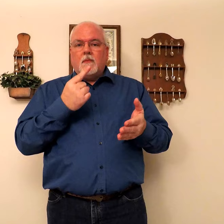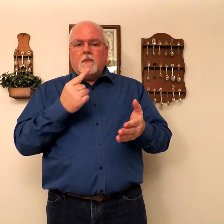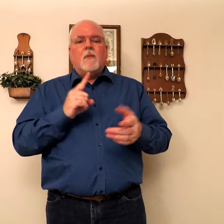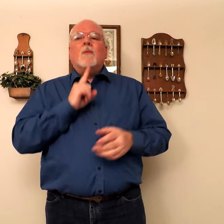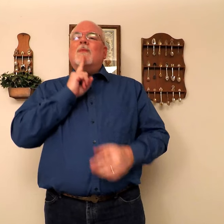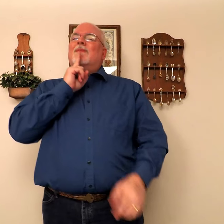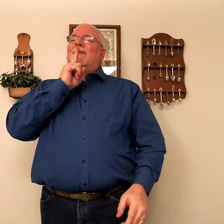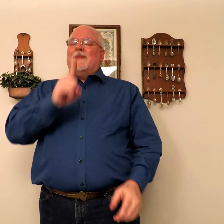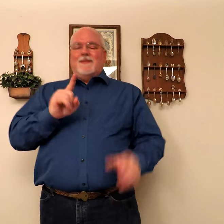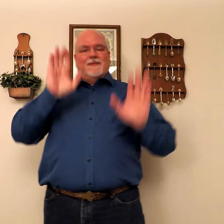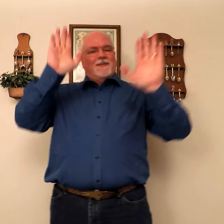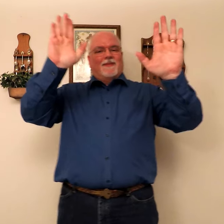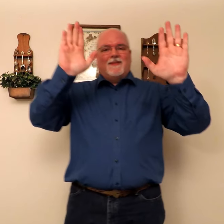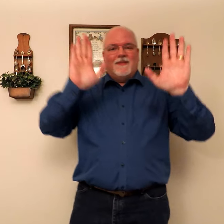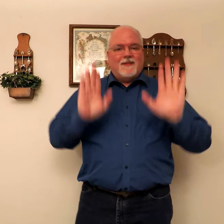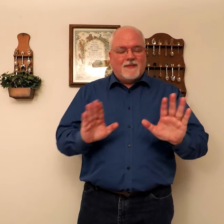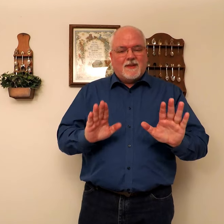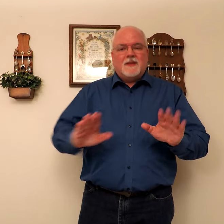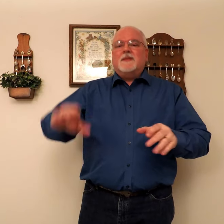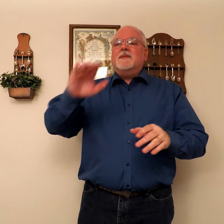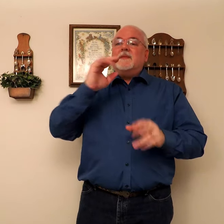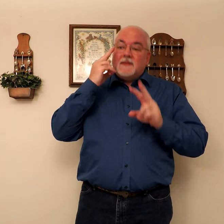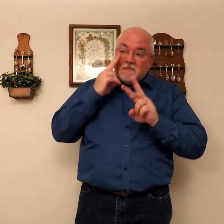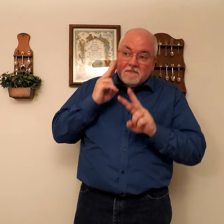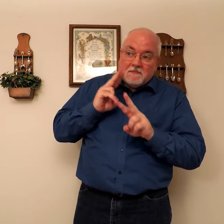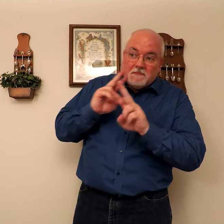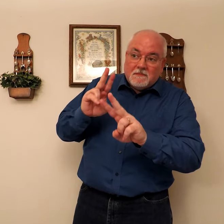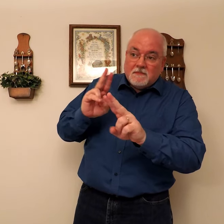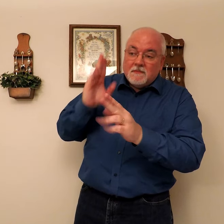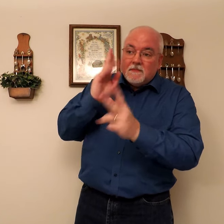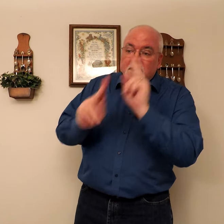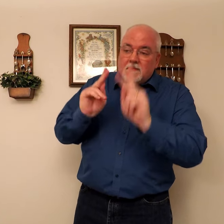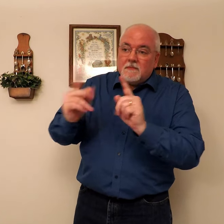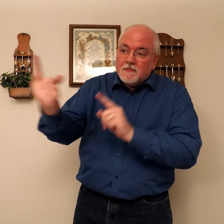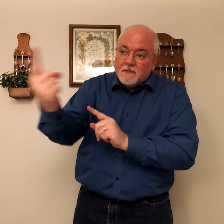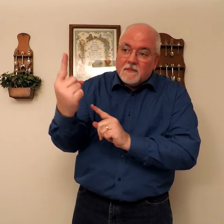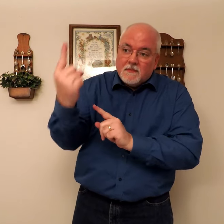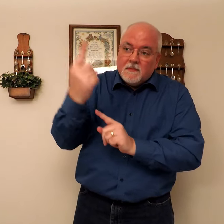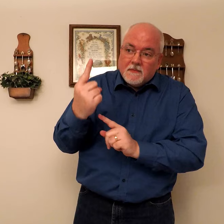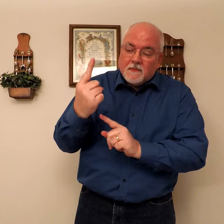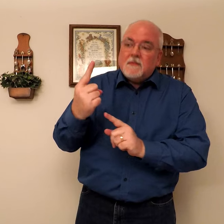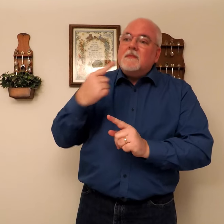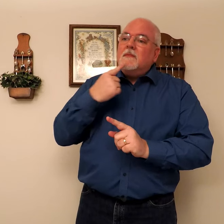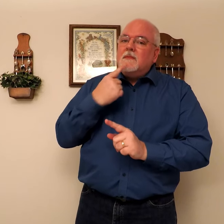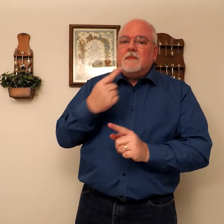wonderful it is to see someone coming to tell the good news.